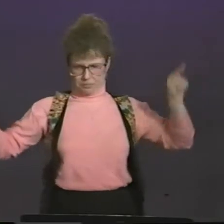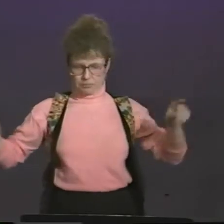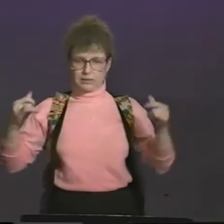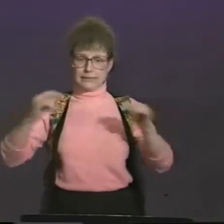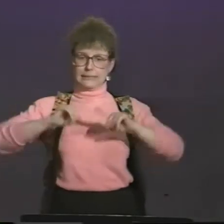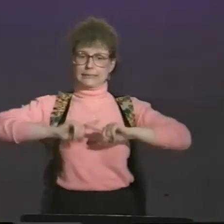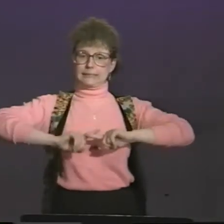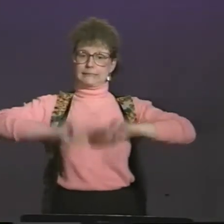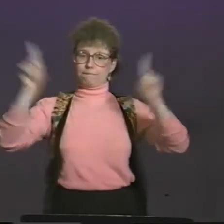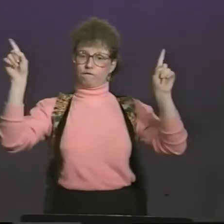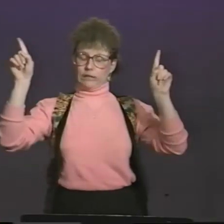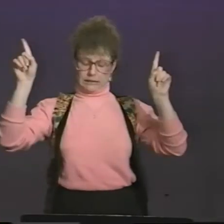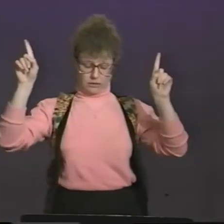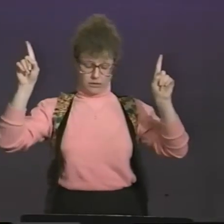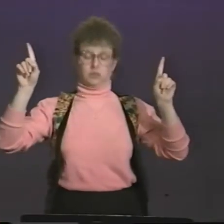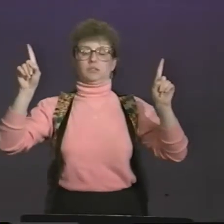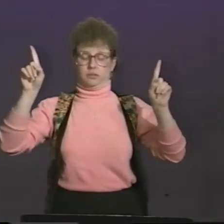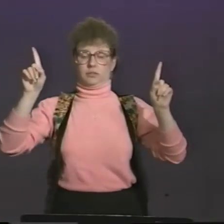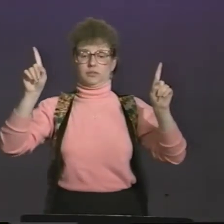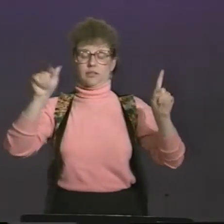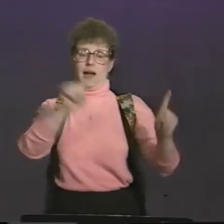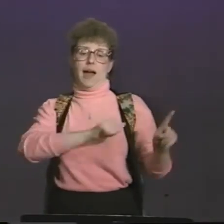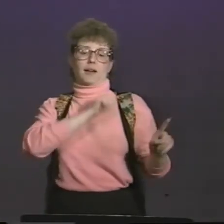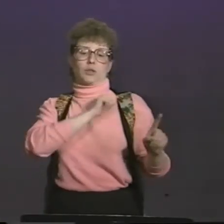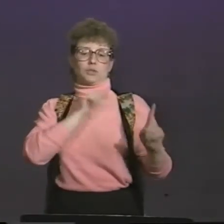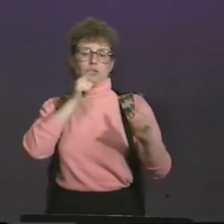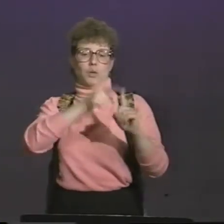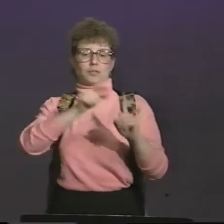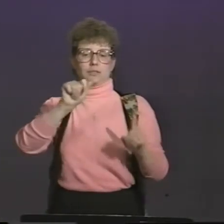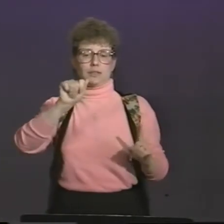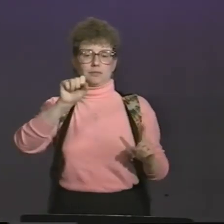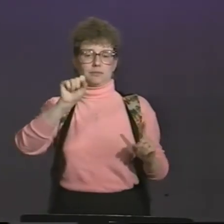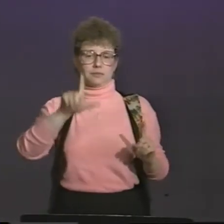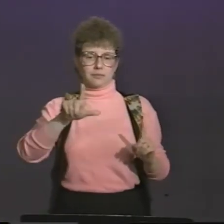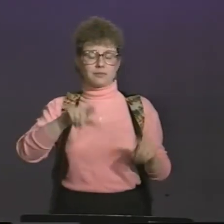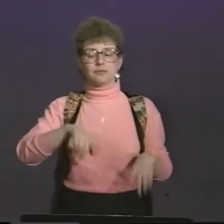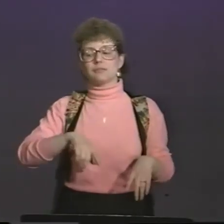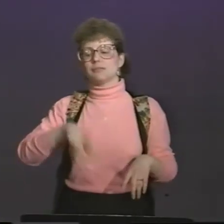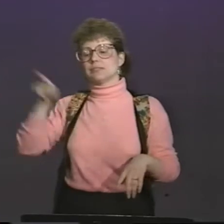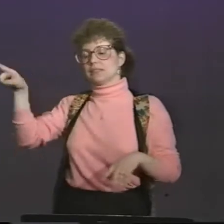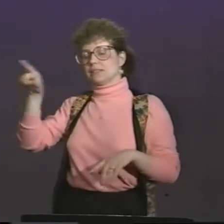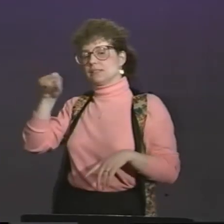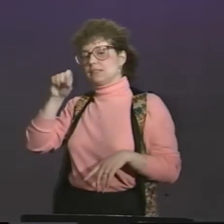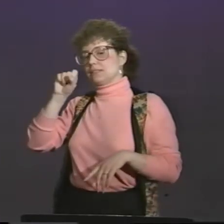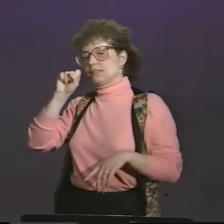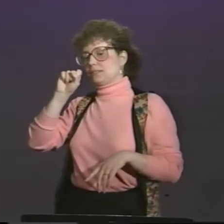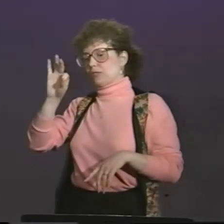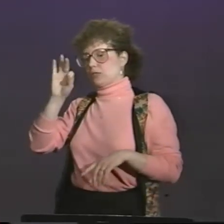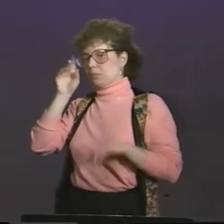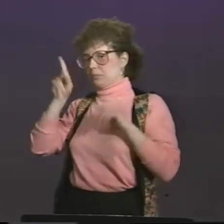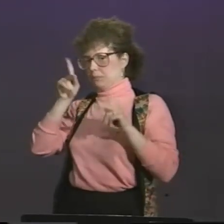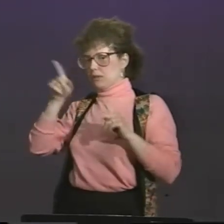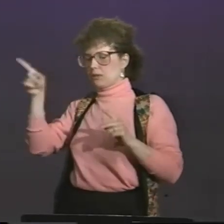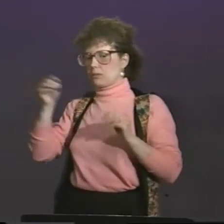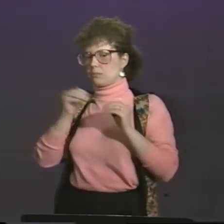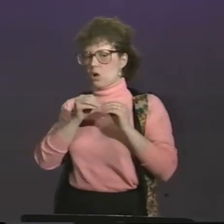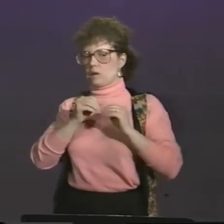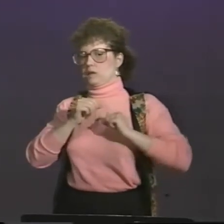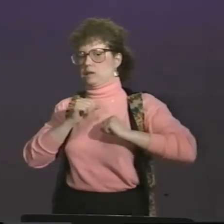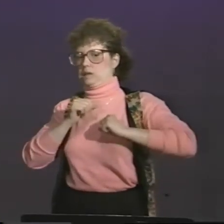The Baltimore and San Francisco studies had nearly parallel results. Now with regard to attitude toward ASL, the San Francisco